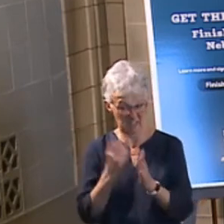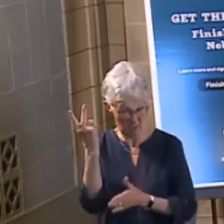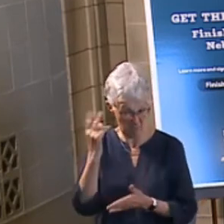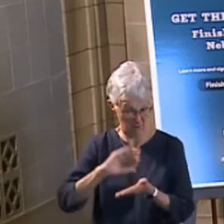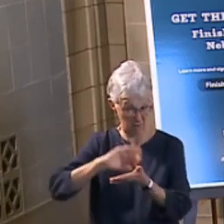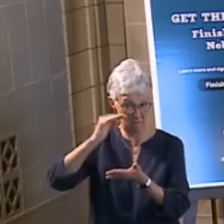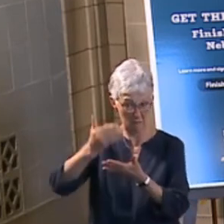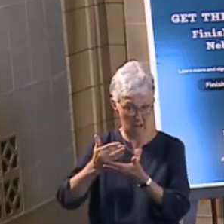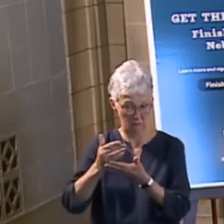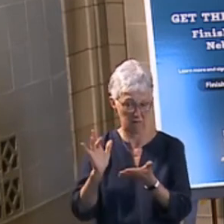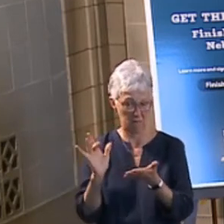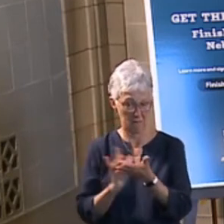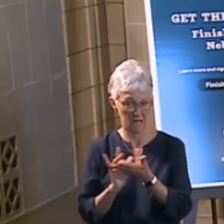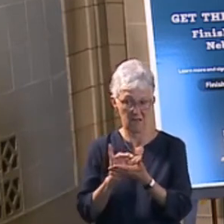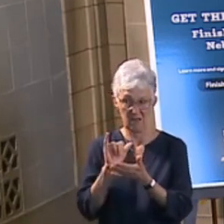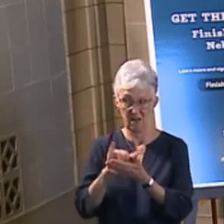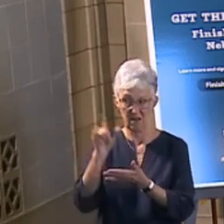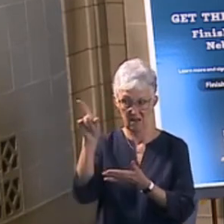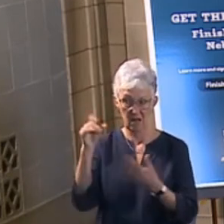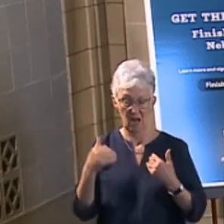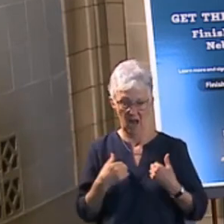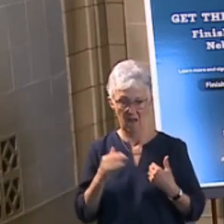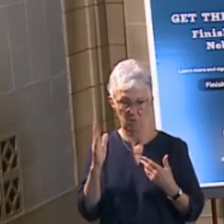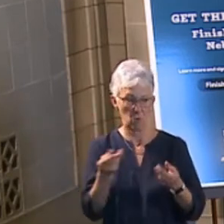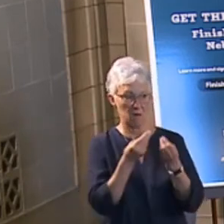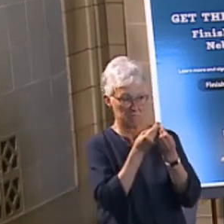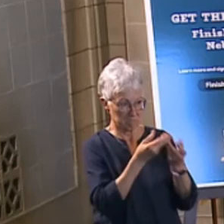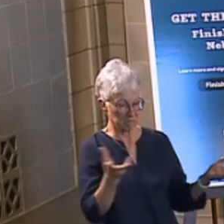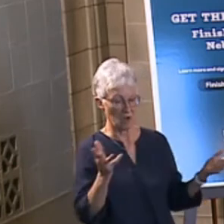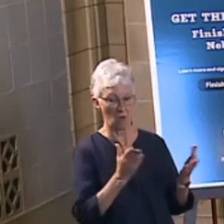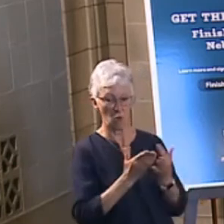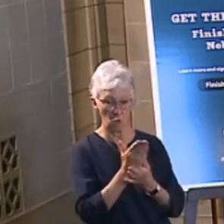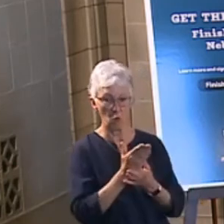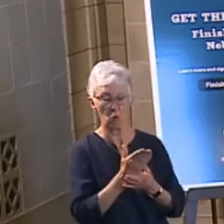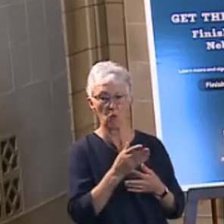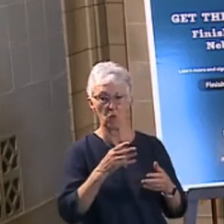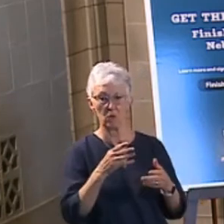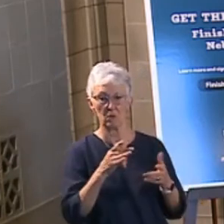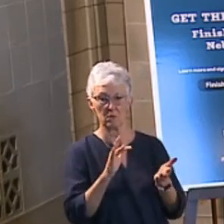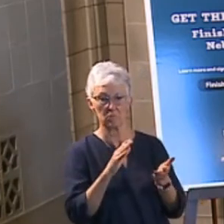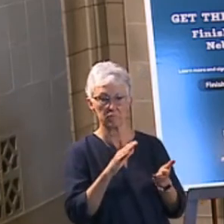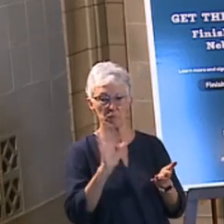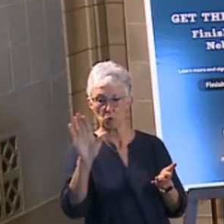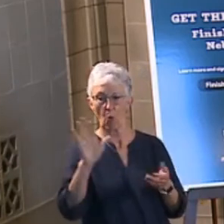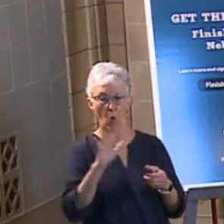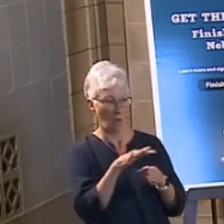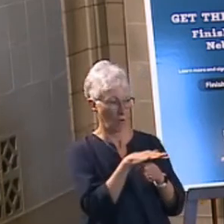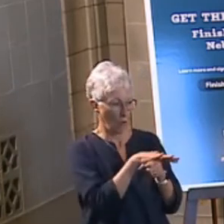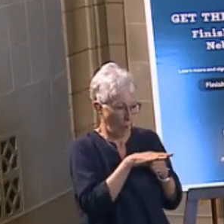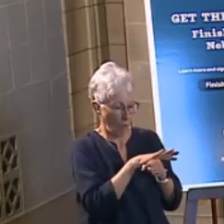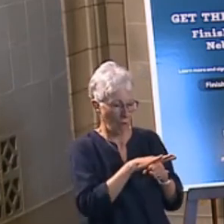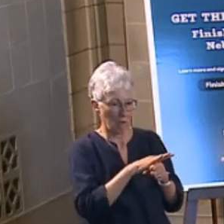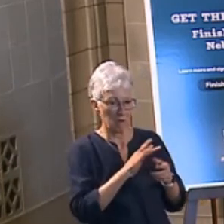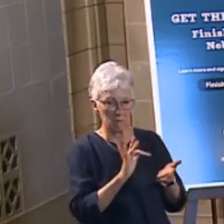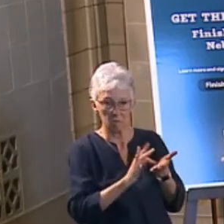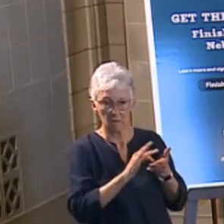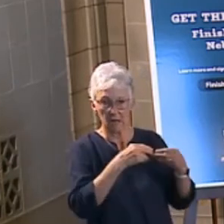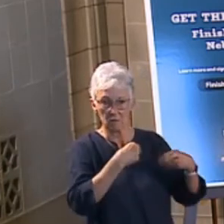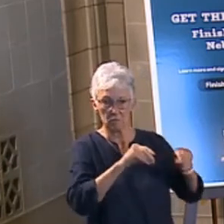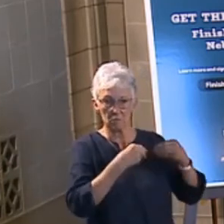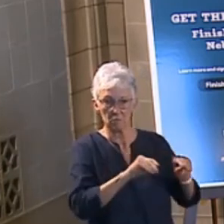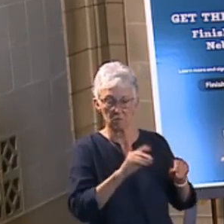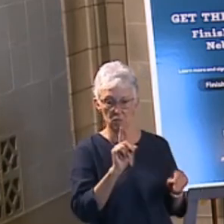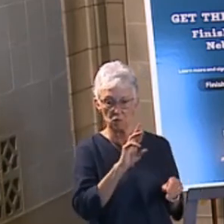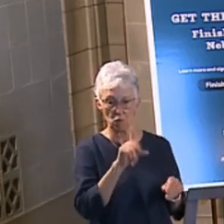that they had been distributing through those pharmacies. So, you can check with your local pharmacy for those times and get signed up